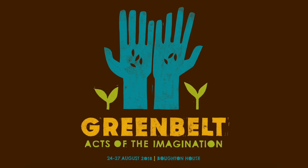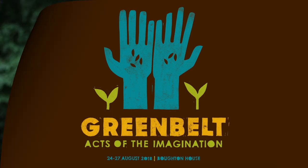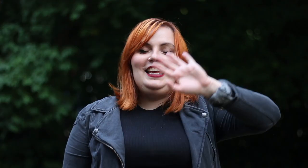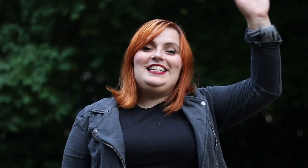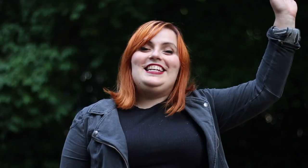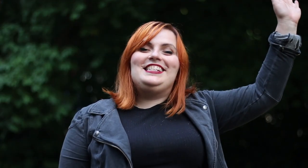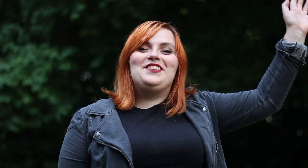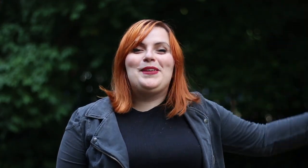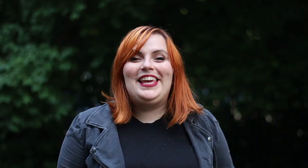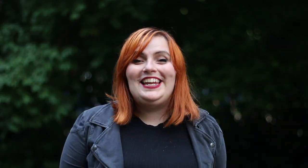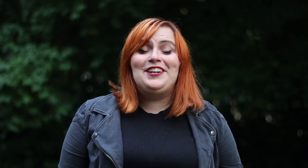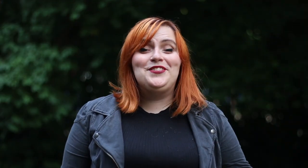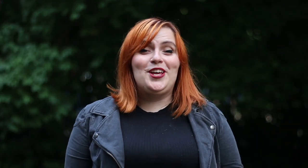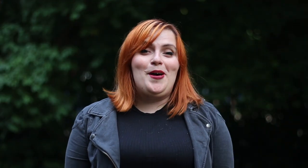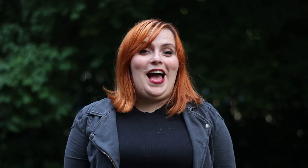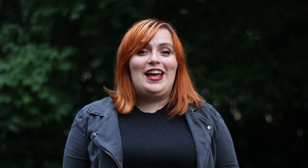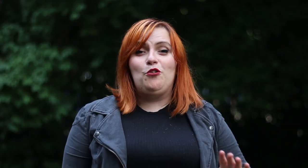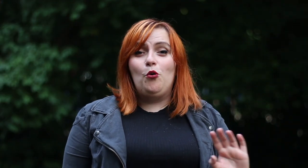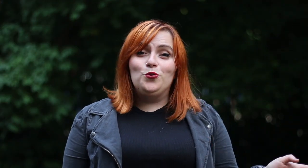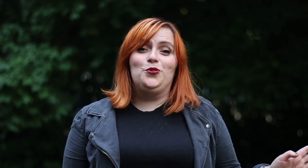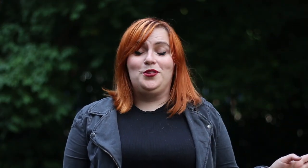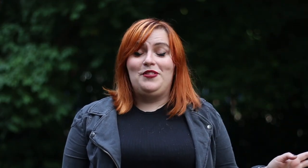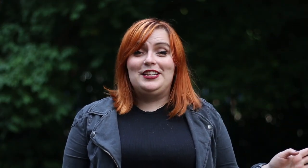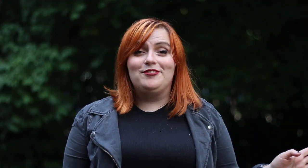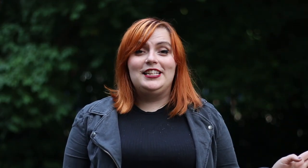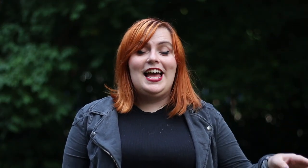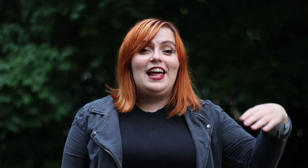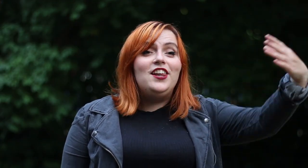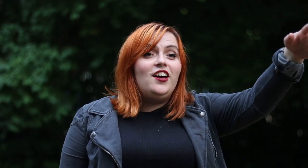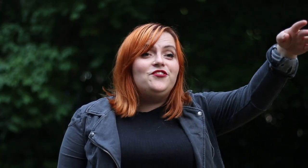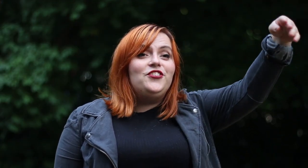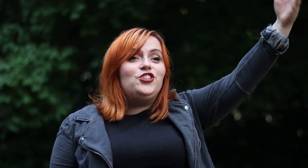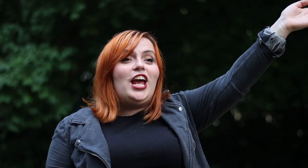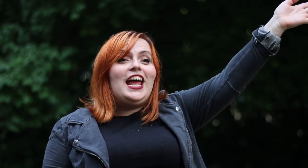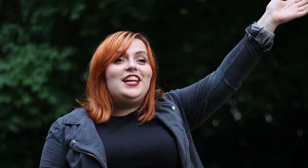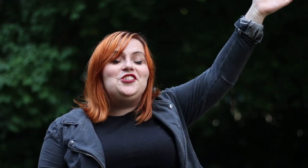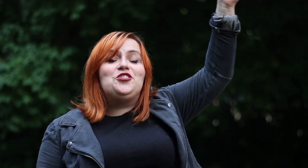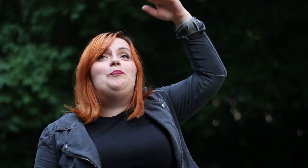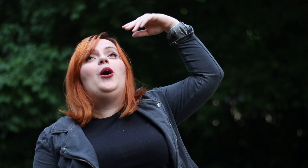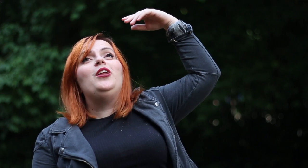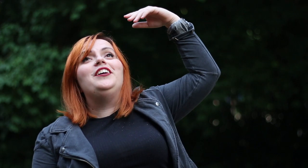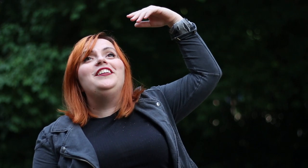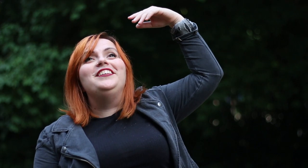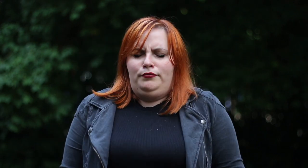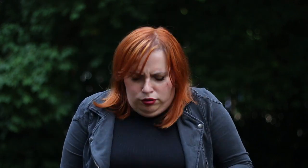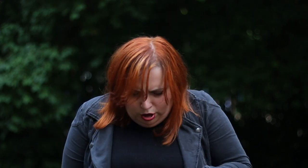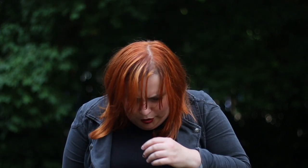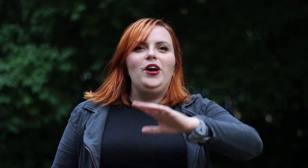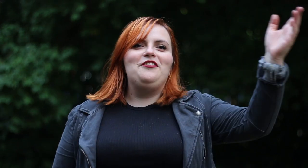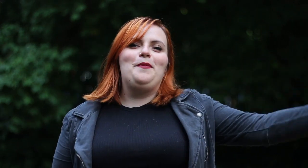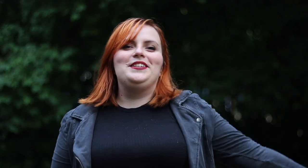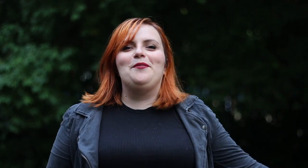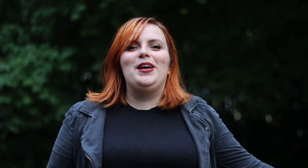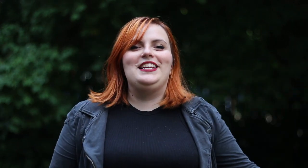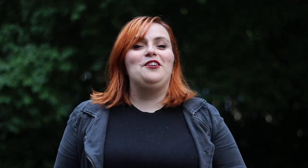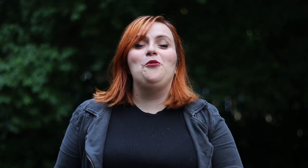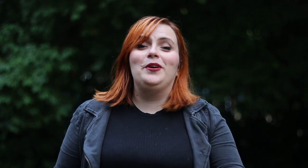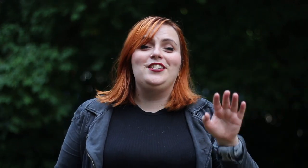It is the beginning of summer and all sorts of things are in the air. Love, change, pollen. What I love about summer is it always